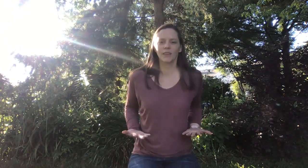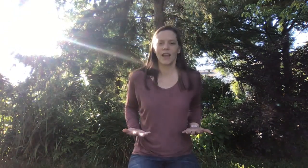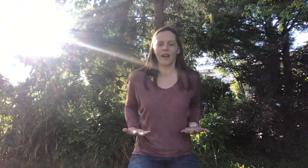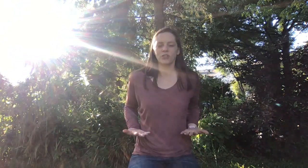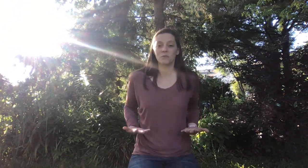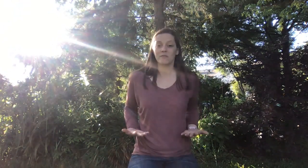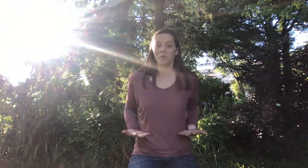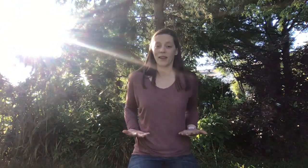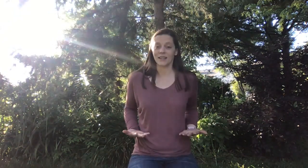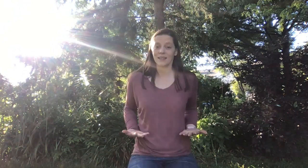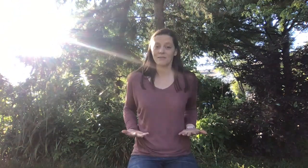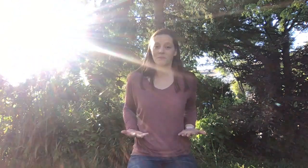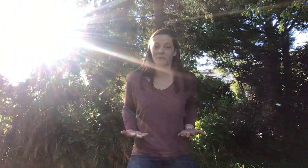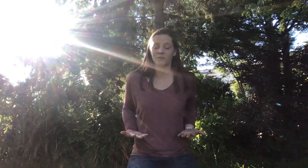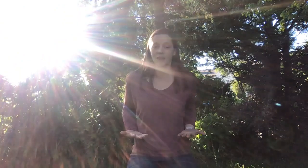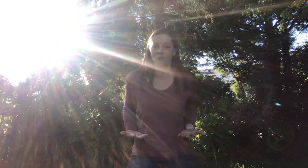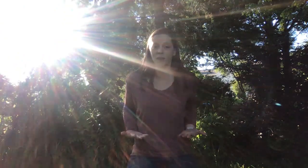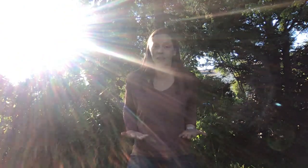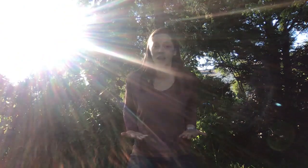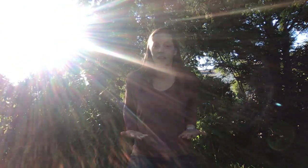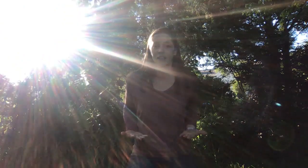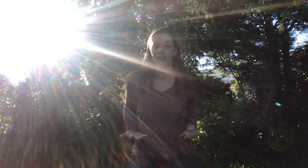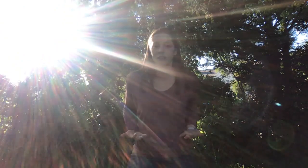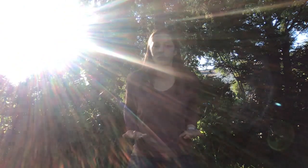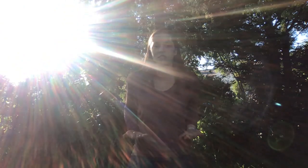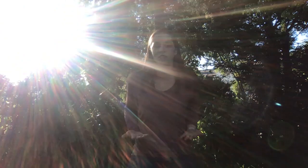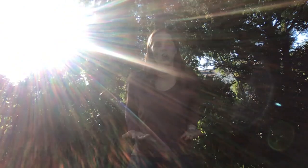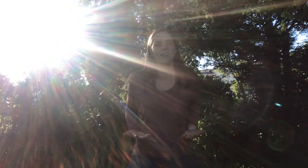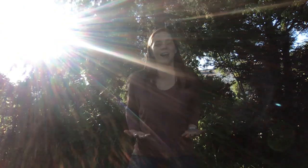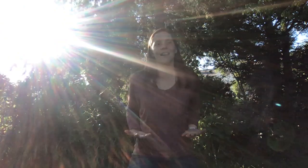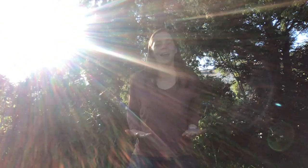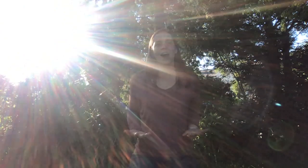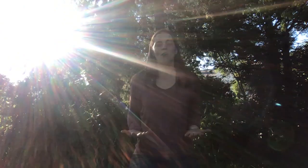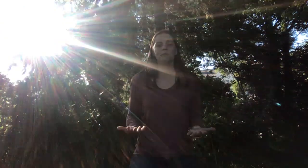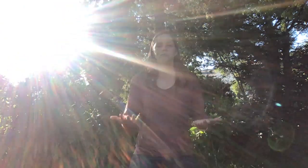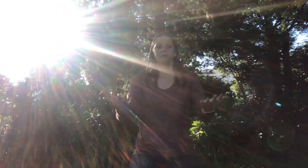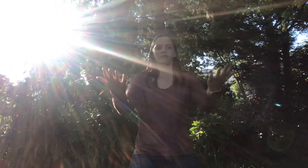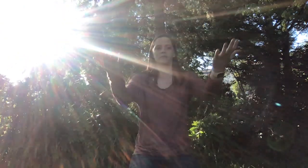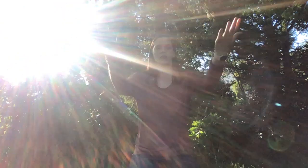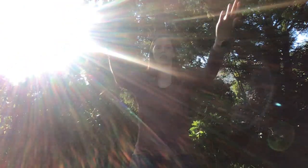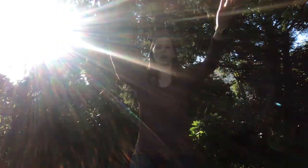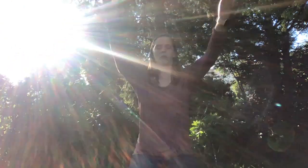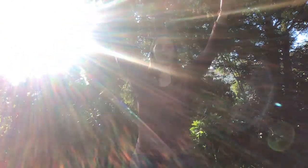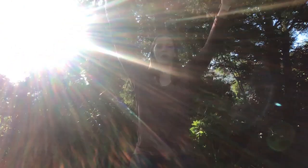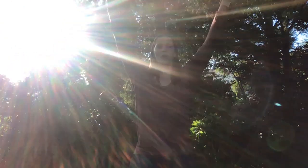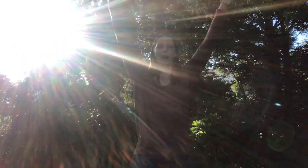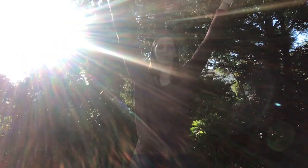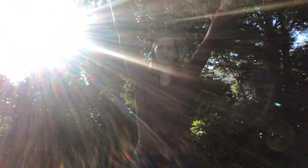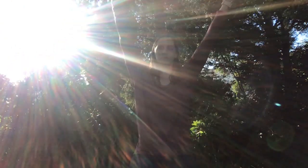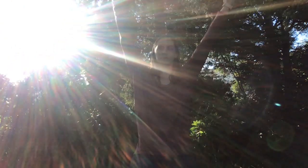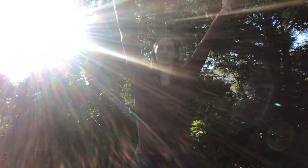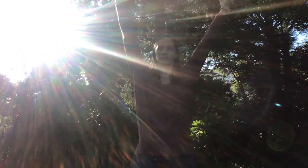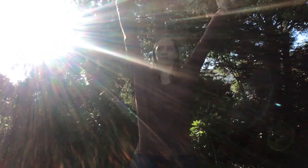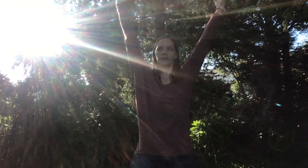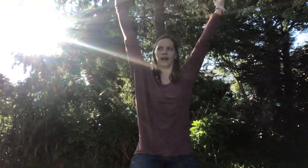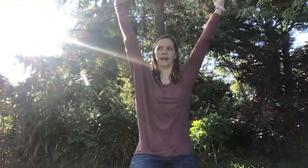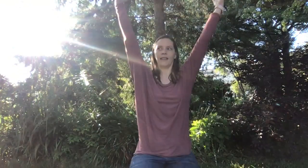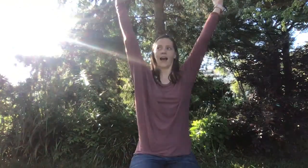After we've waited, then we, the next word is called Allow. And we're going to go up. Allow.